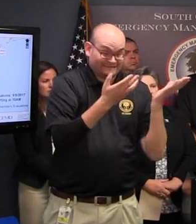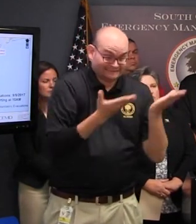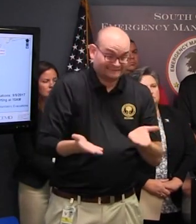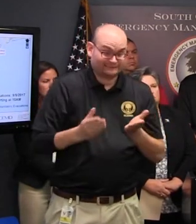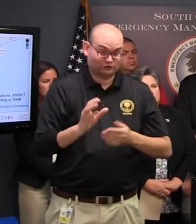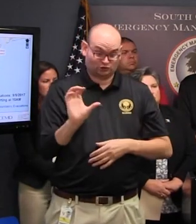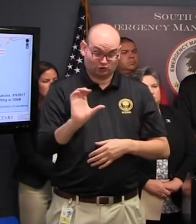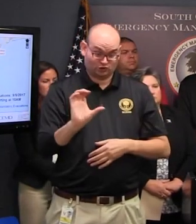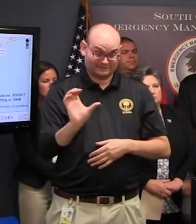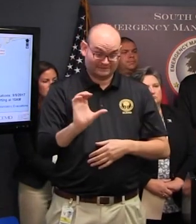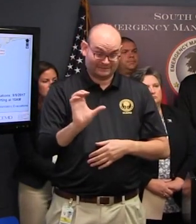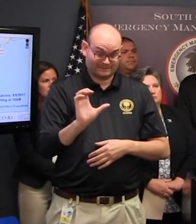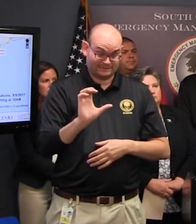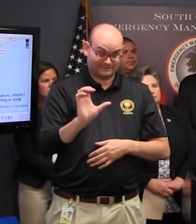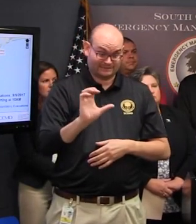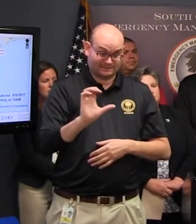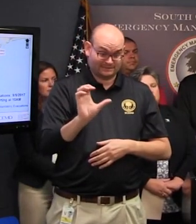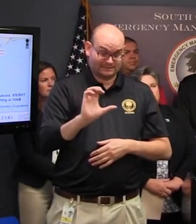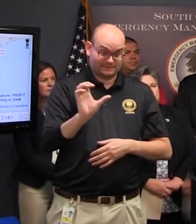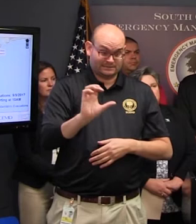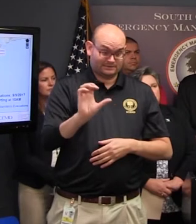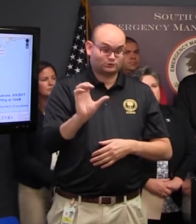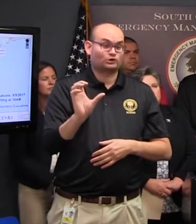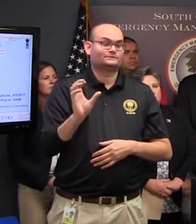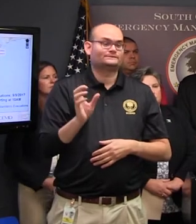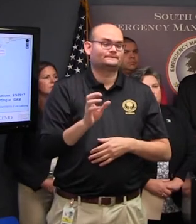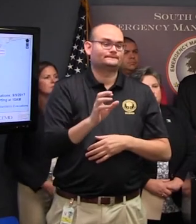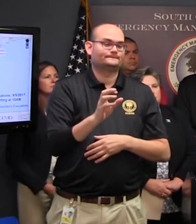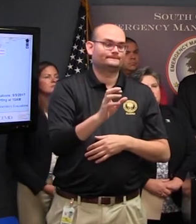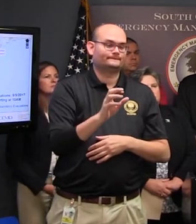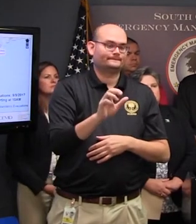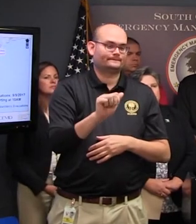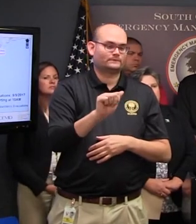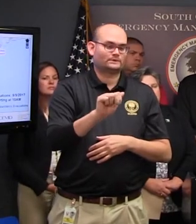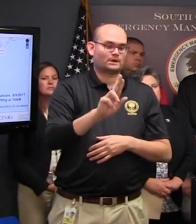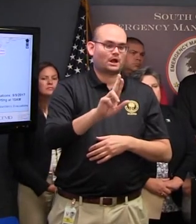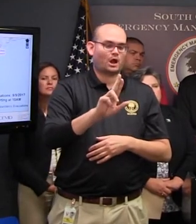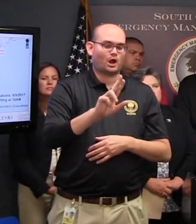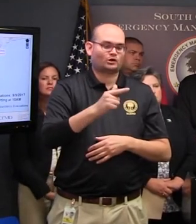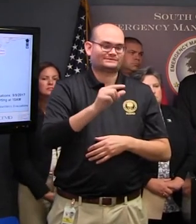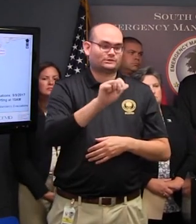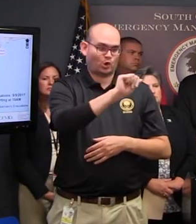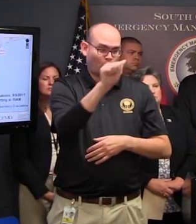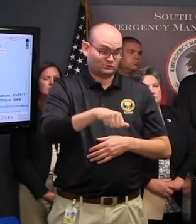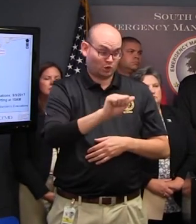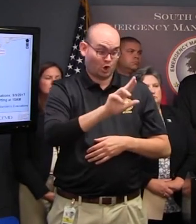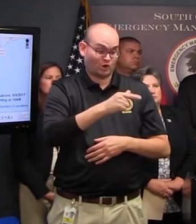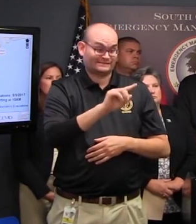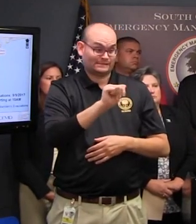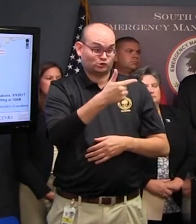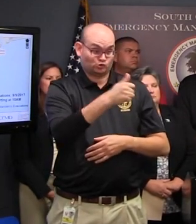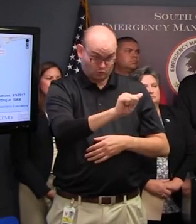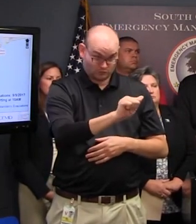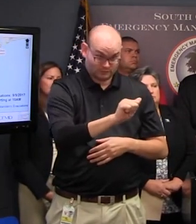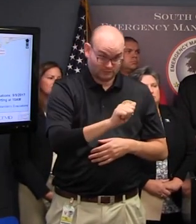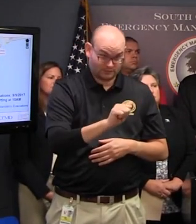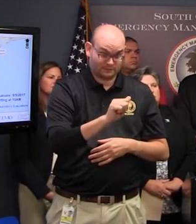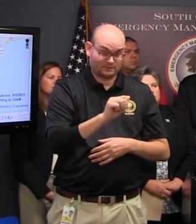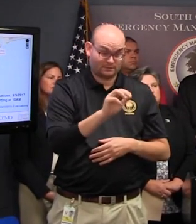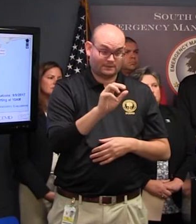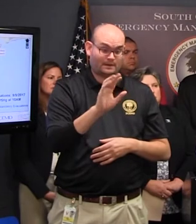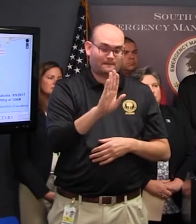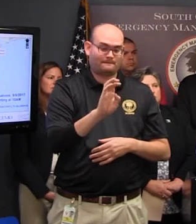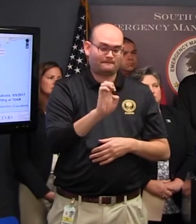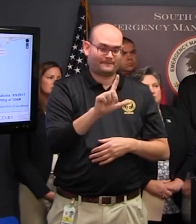branded gas stations as Exxon BP the big ones are not experiencing shortages because they